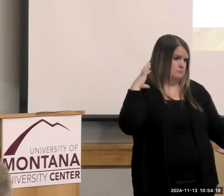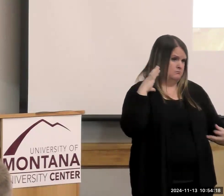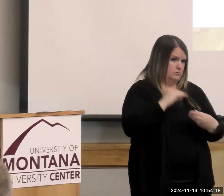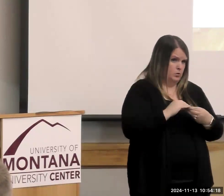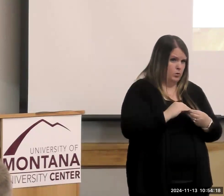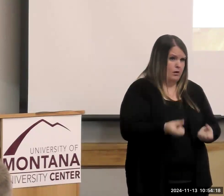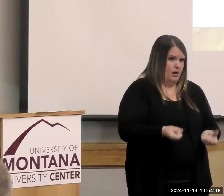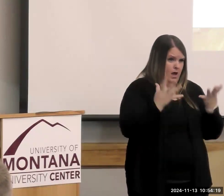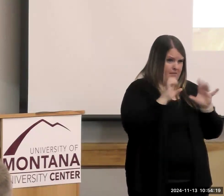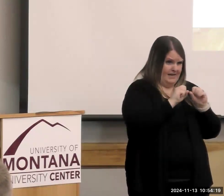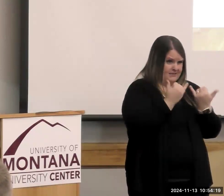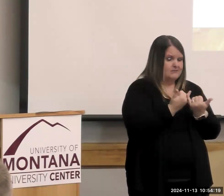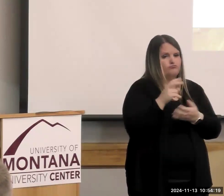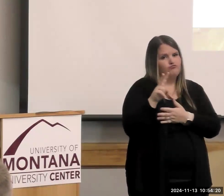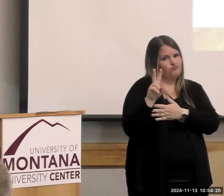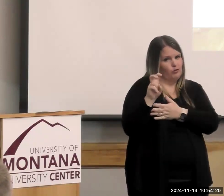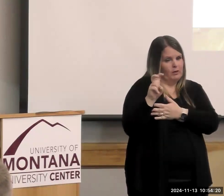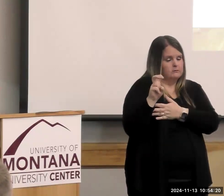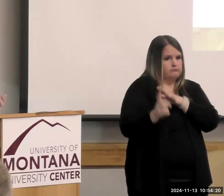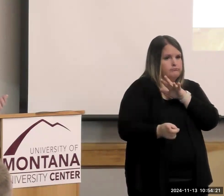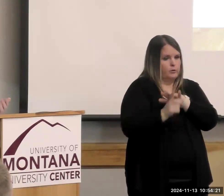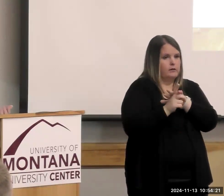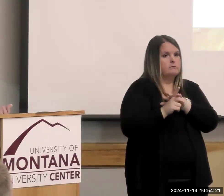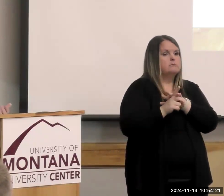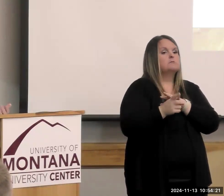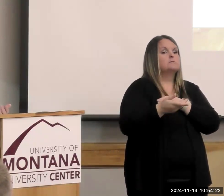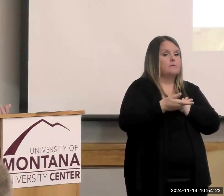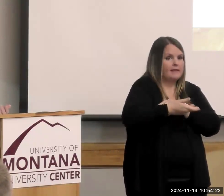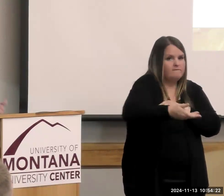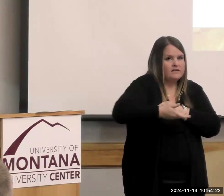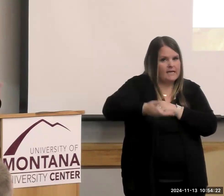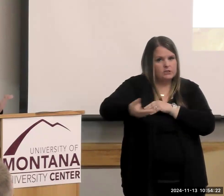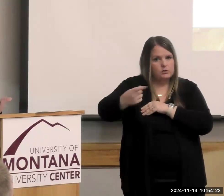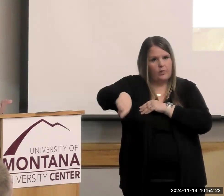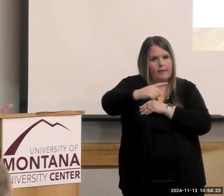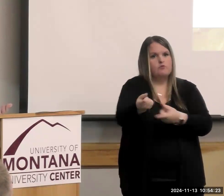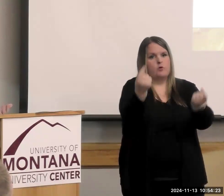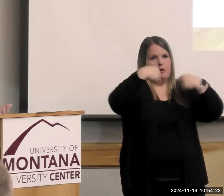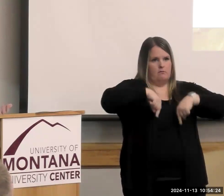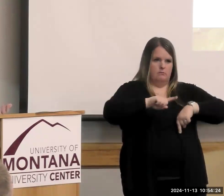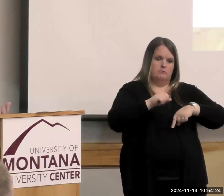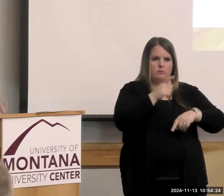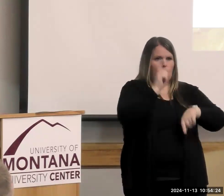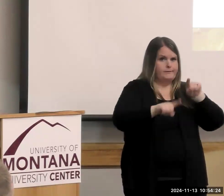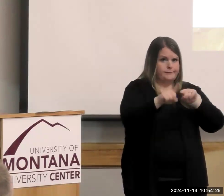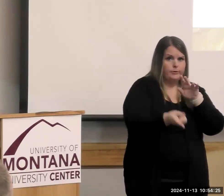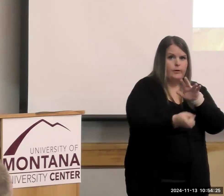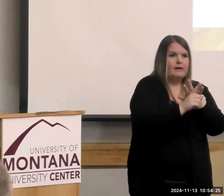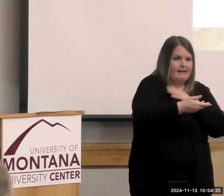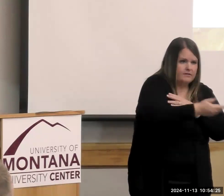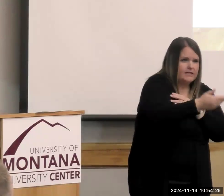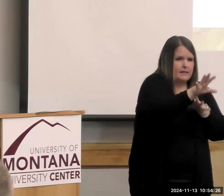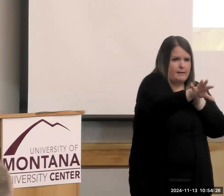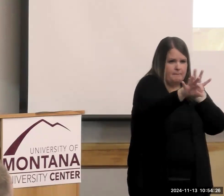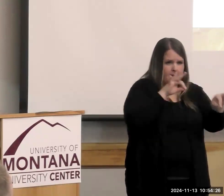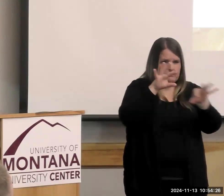represented at this meeting. It was an invitation conference, an invitation-only conference, because they wanted to